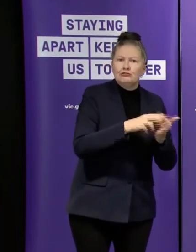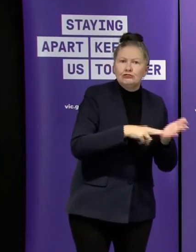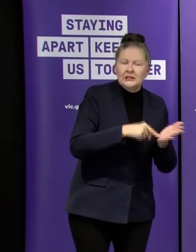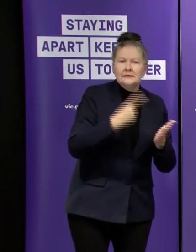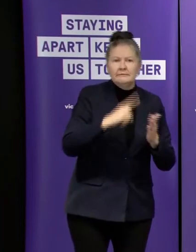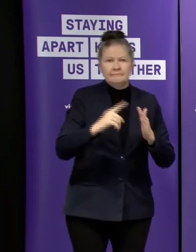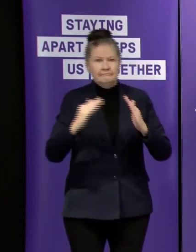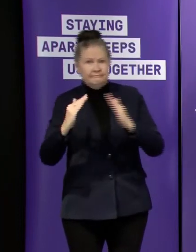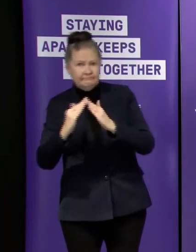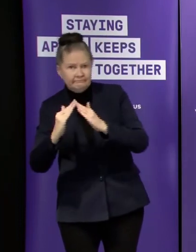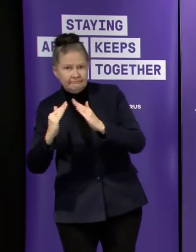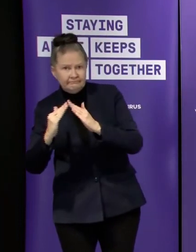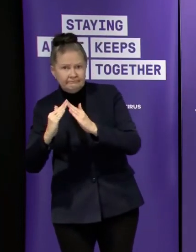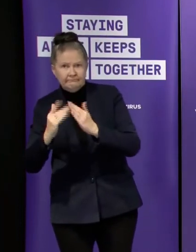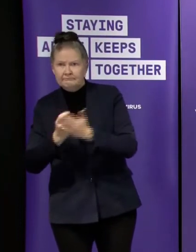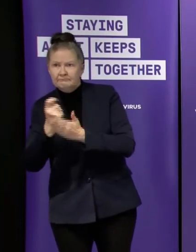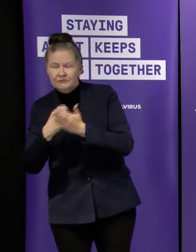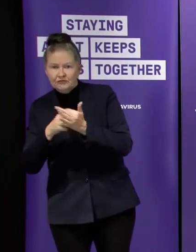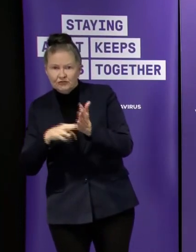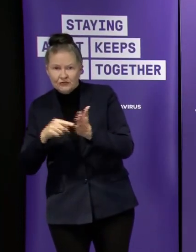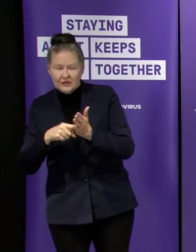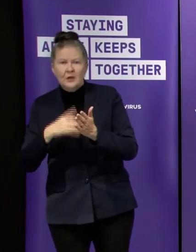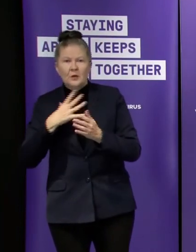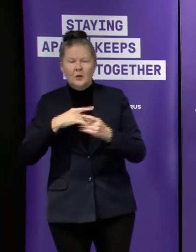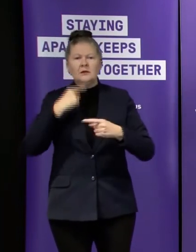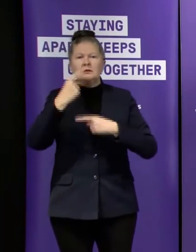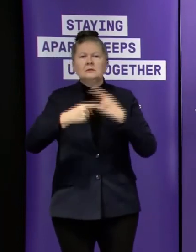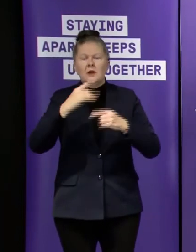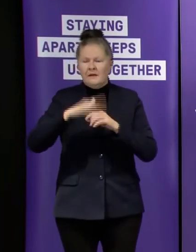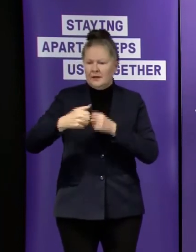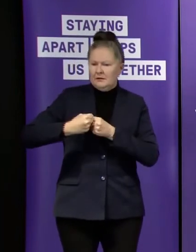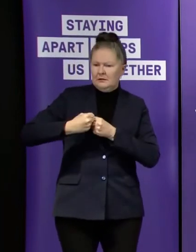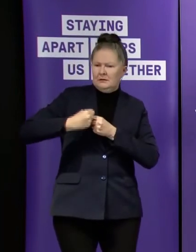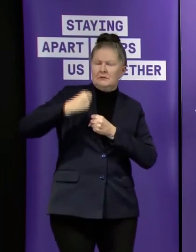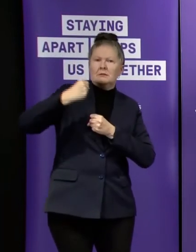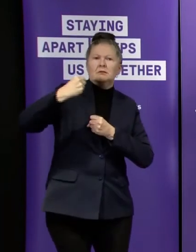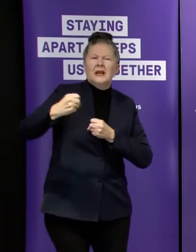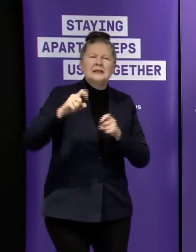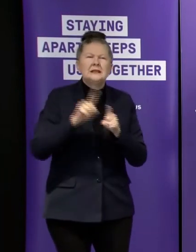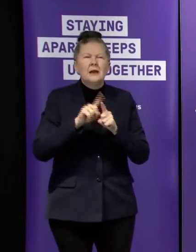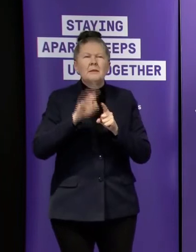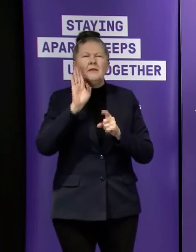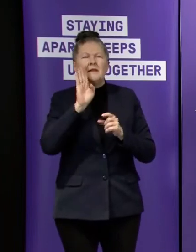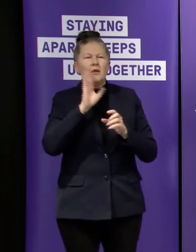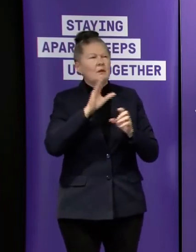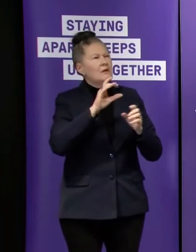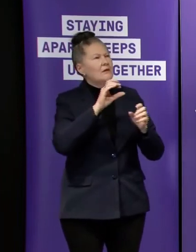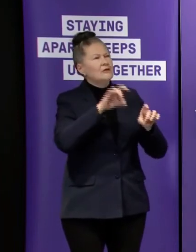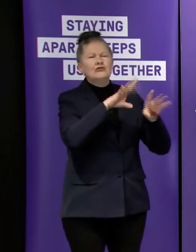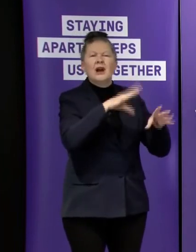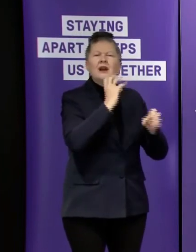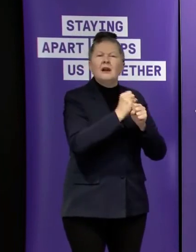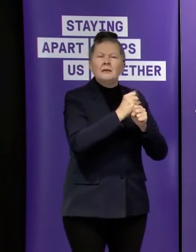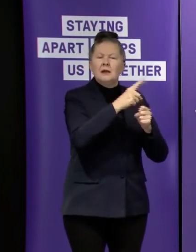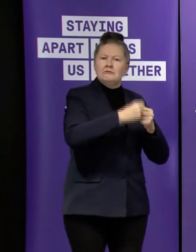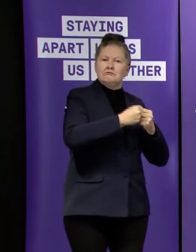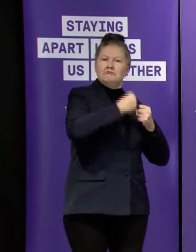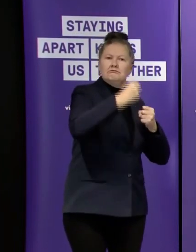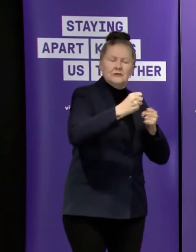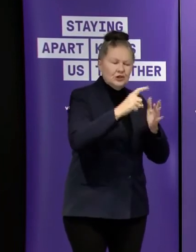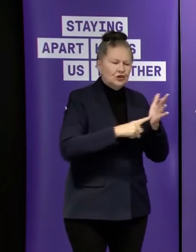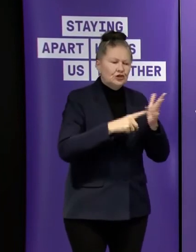the extension of the framework that we've had in place so just as job keeper has been extended by the commonwealth government government just as job